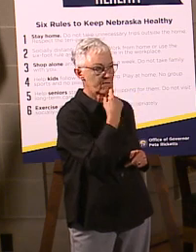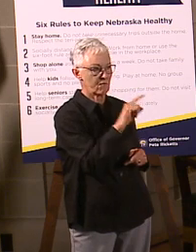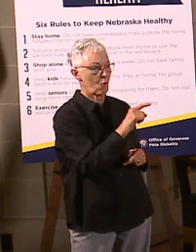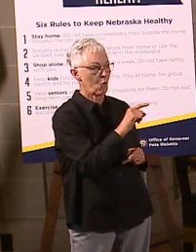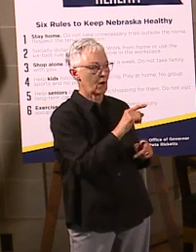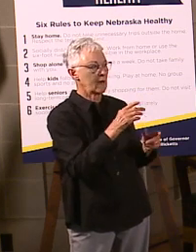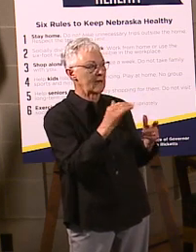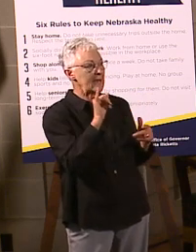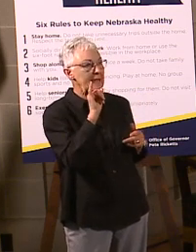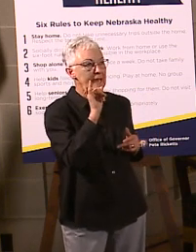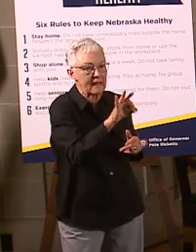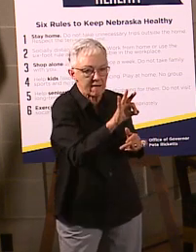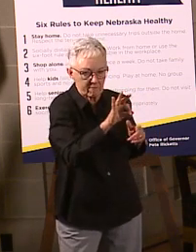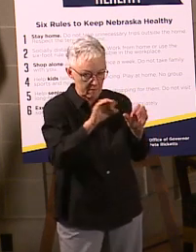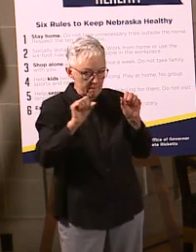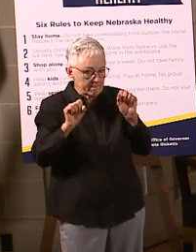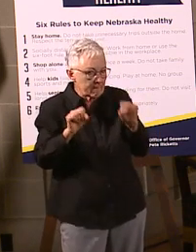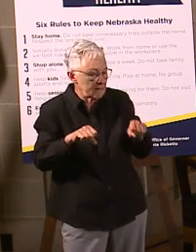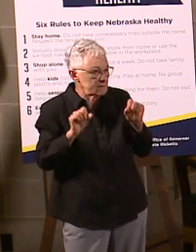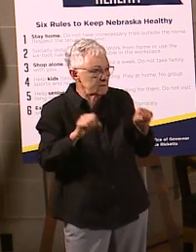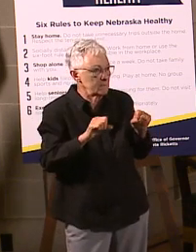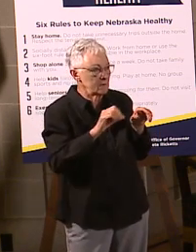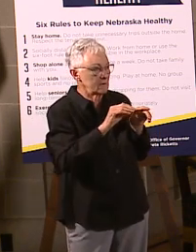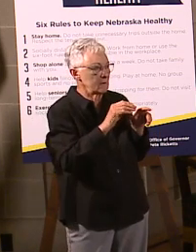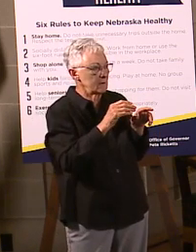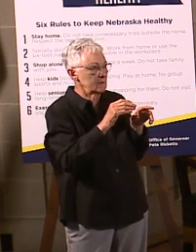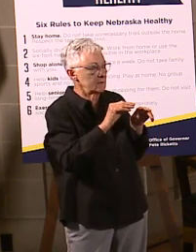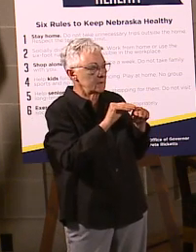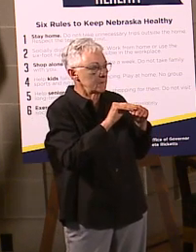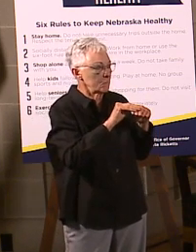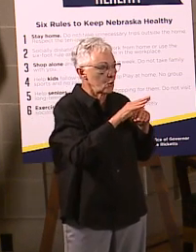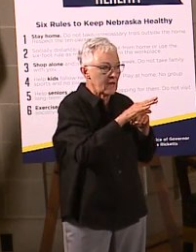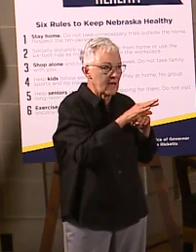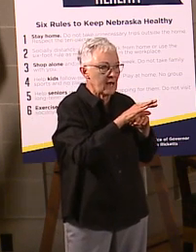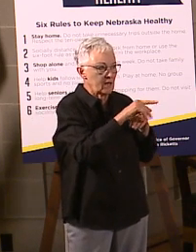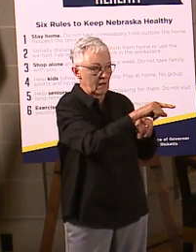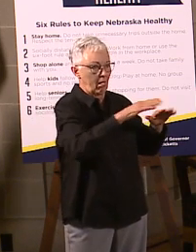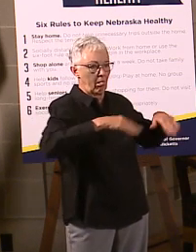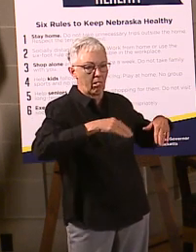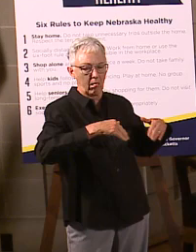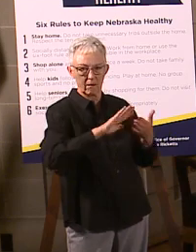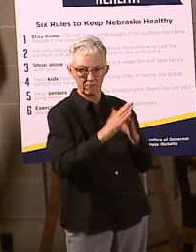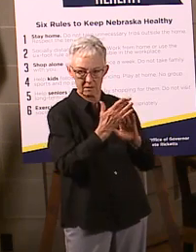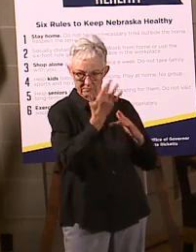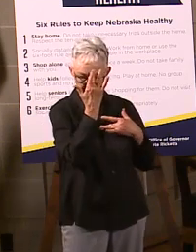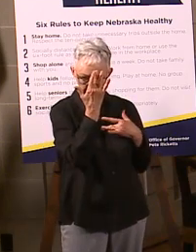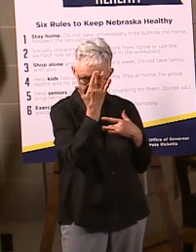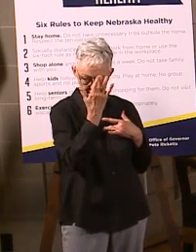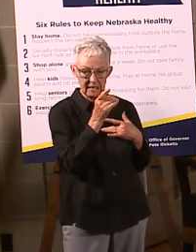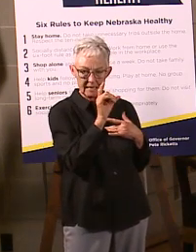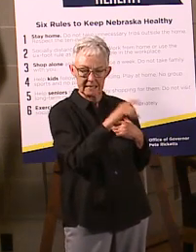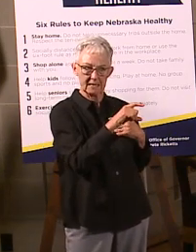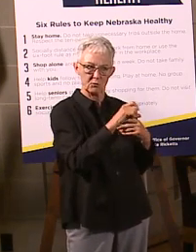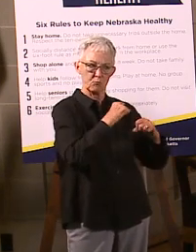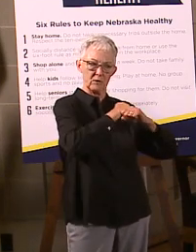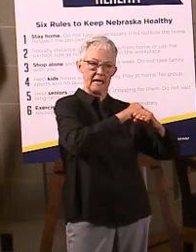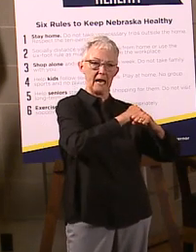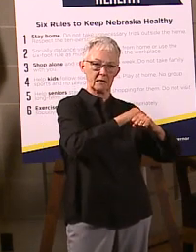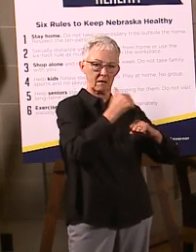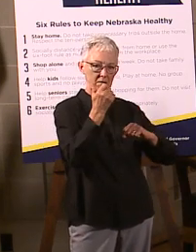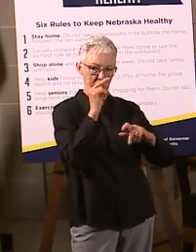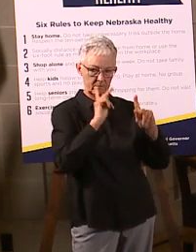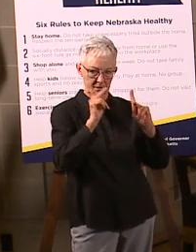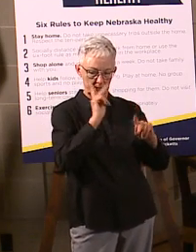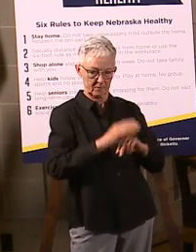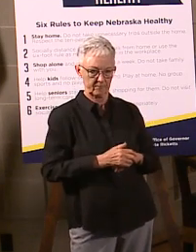testing for is to look at percent positive. So if we look at a population and we see the number of percent positives going up like 30%, 40%,